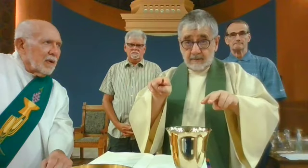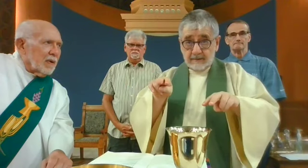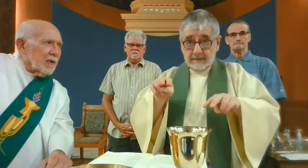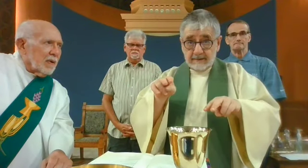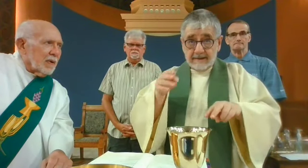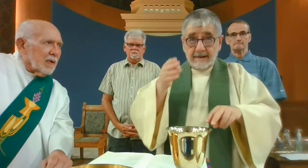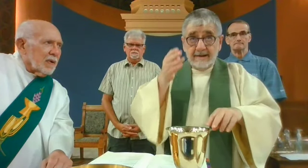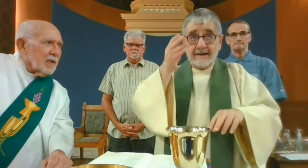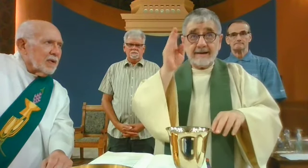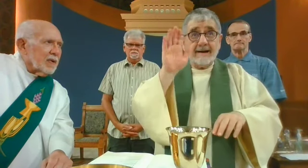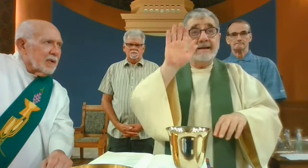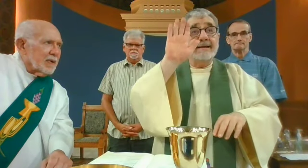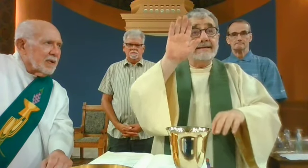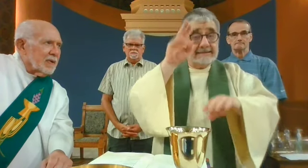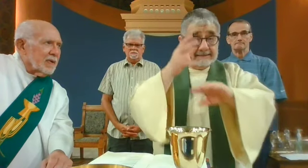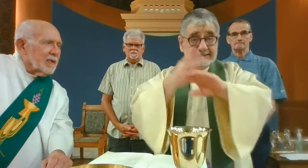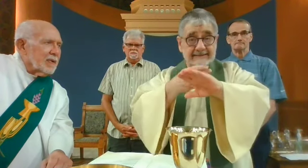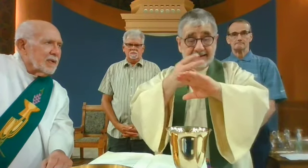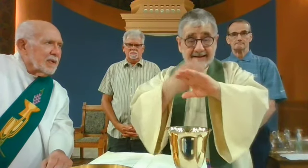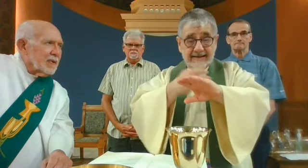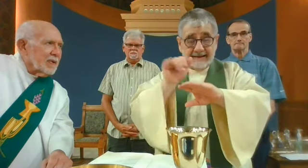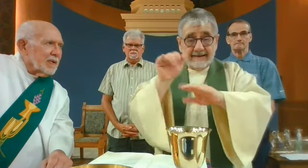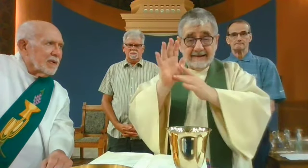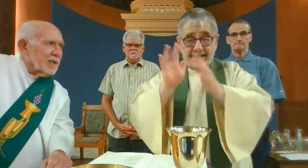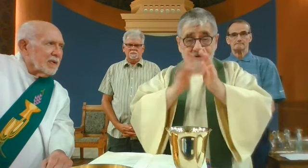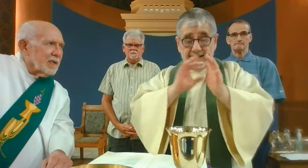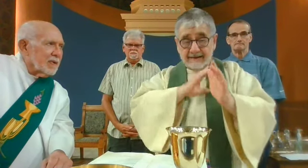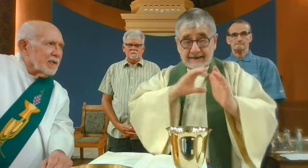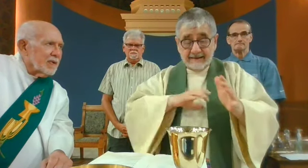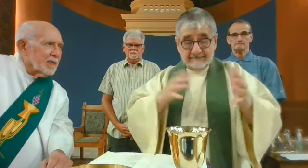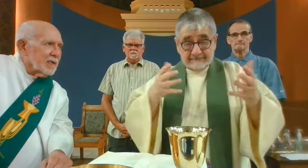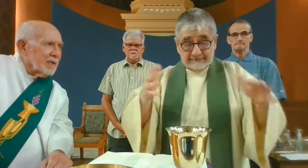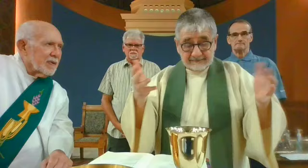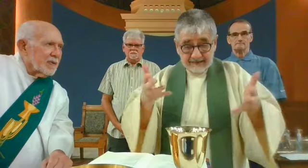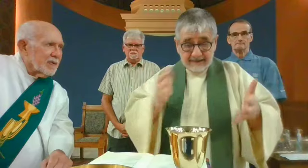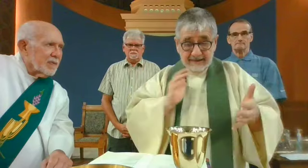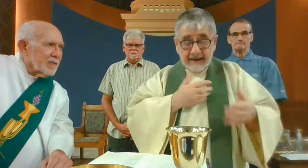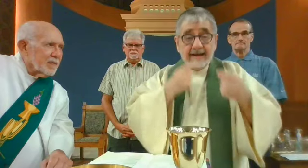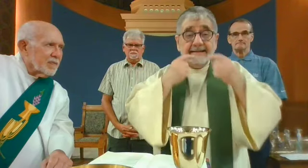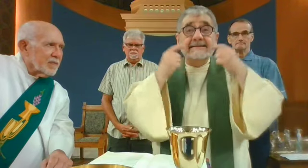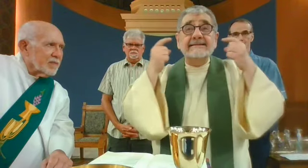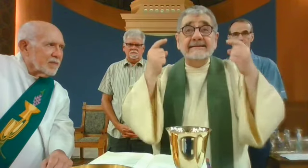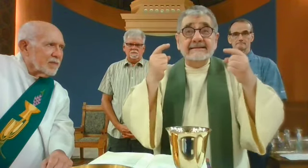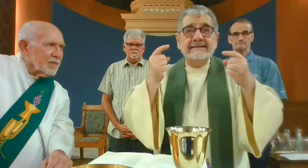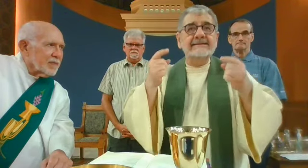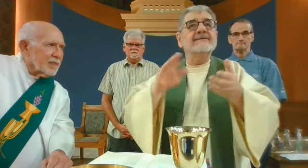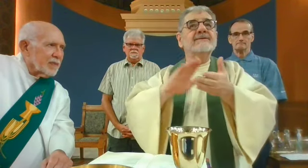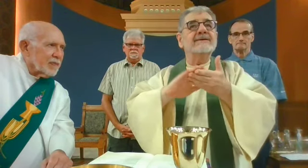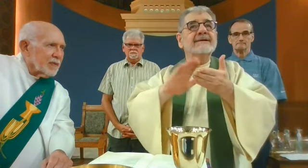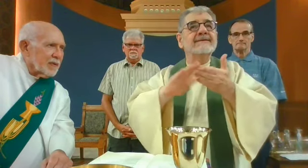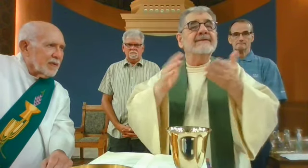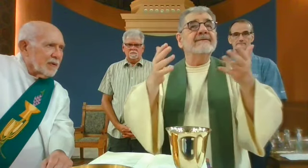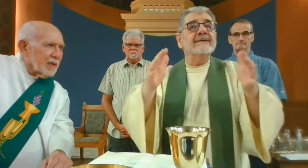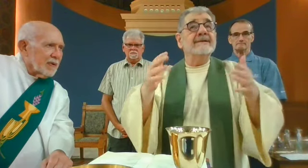Behold, the Lamb of God, behold him who takes away the sins of the world.